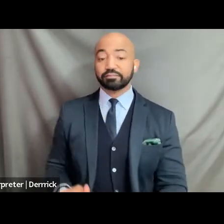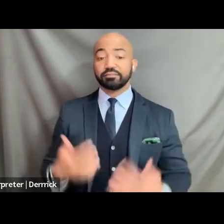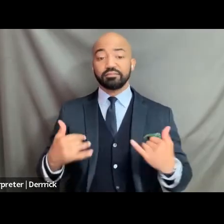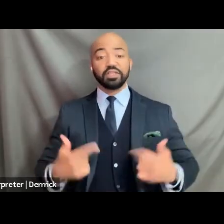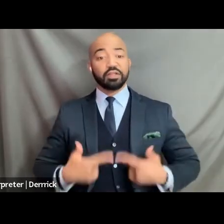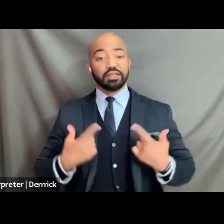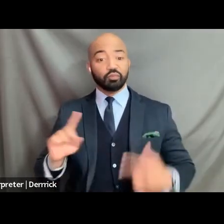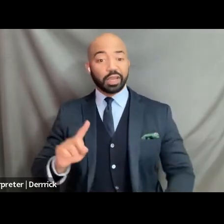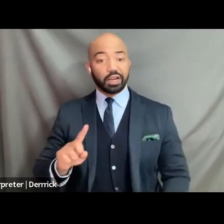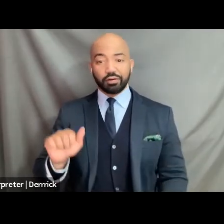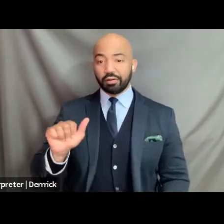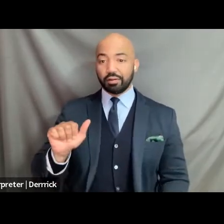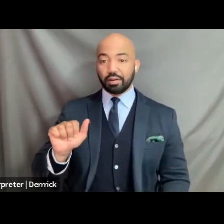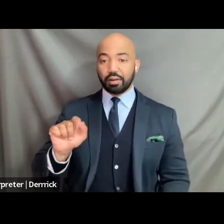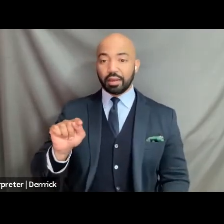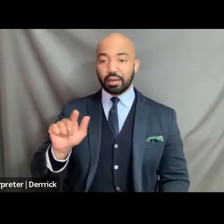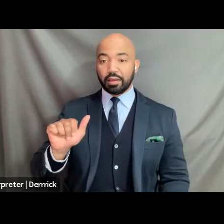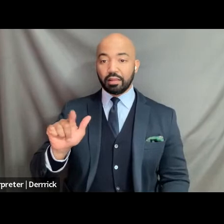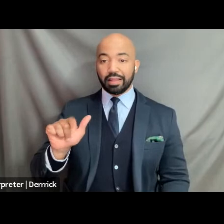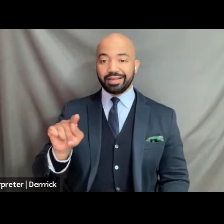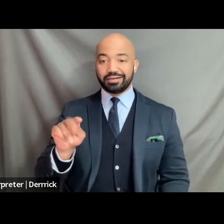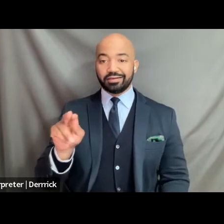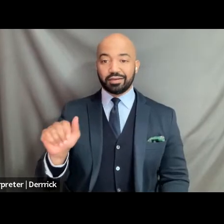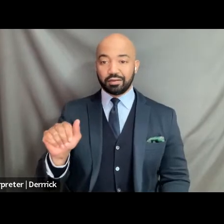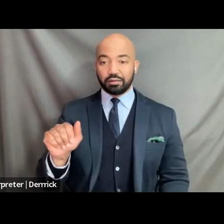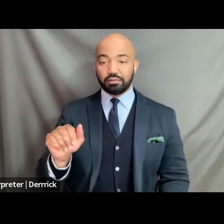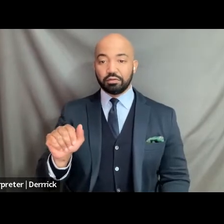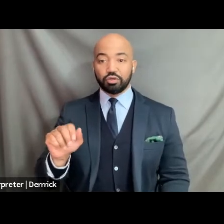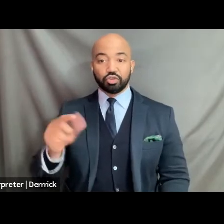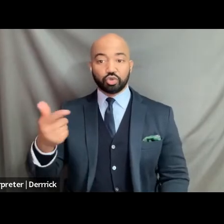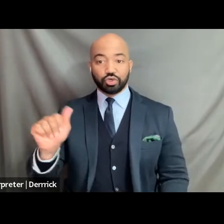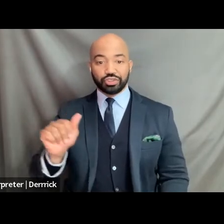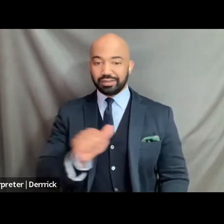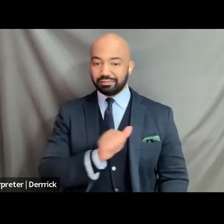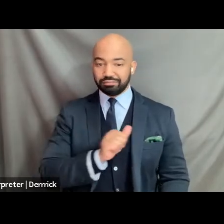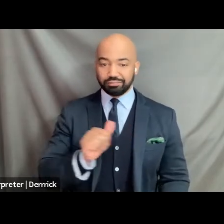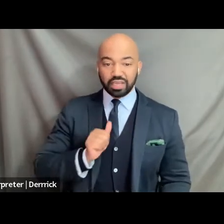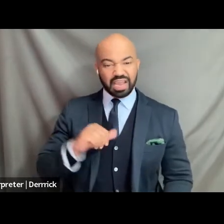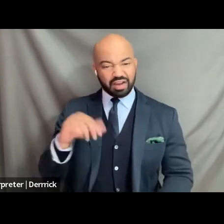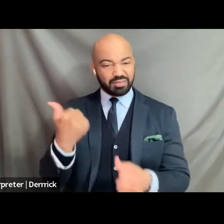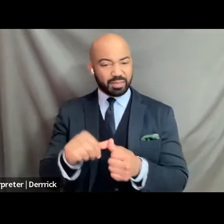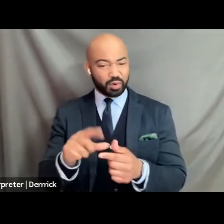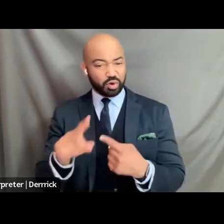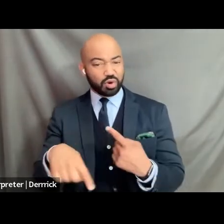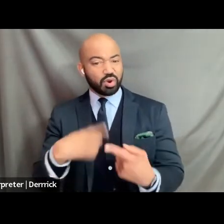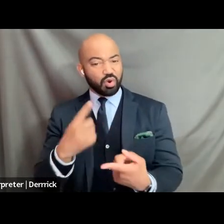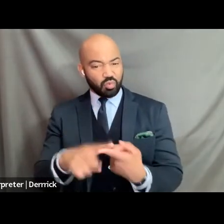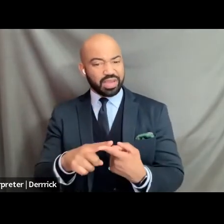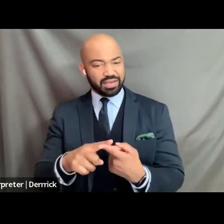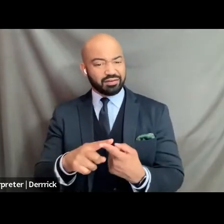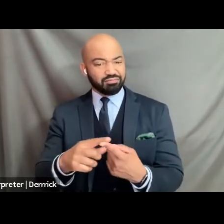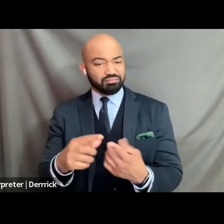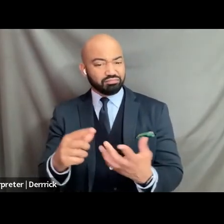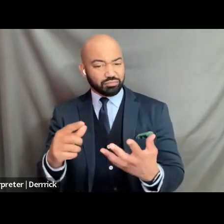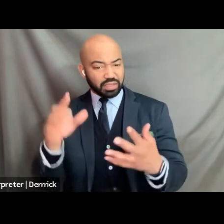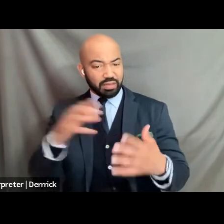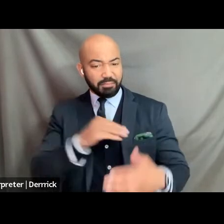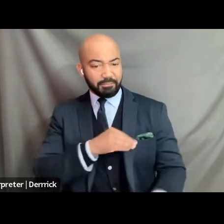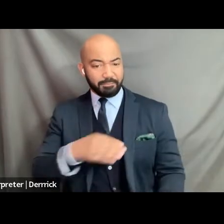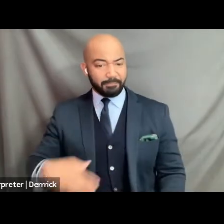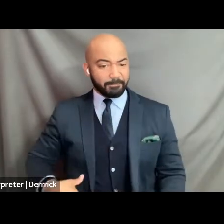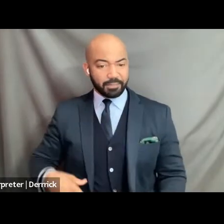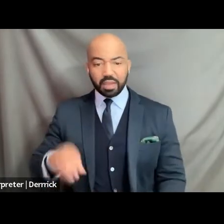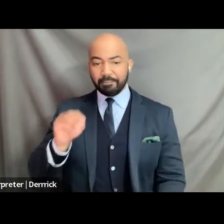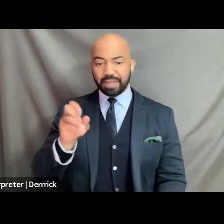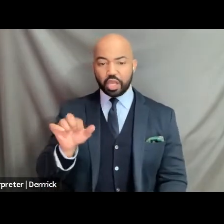remember when our previous mayor keisha lance boggins was elected as mayor to the city of atlanta i believe she was also the